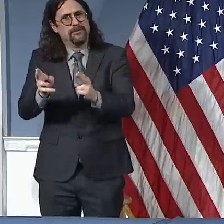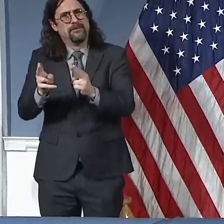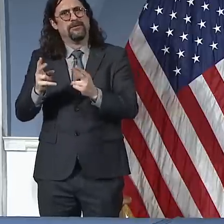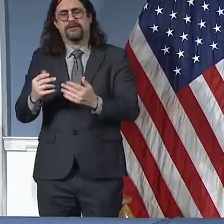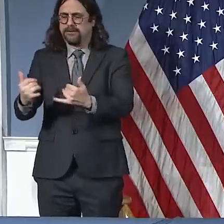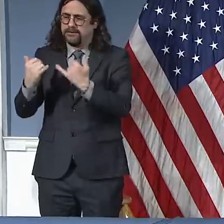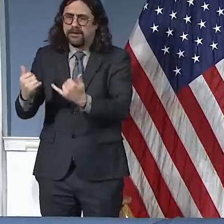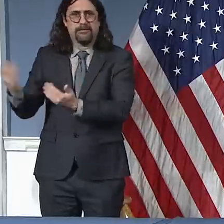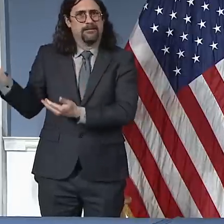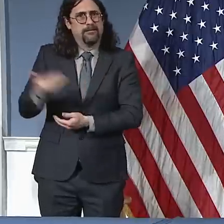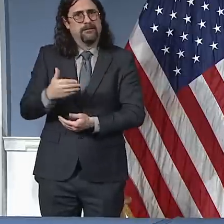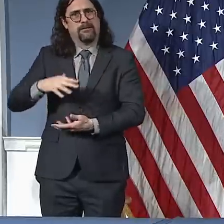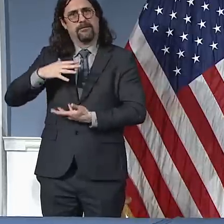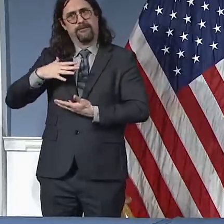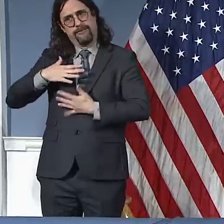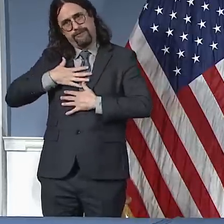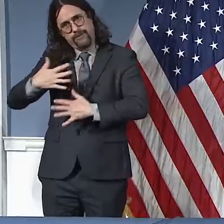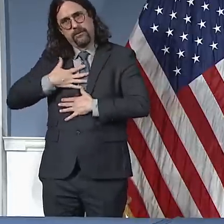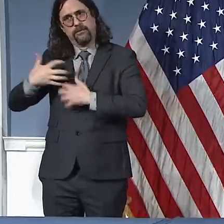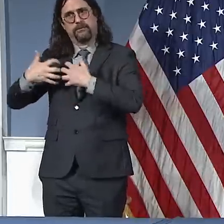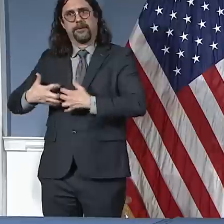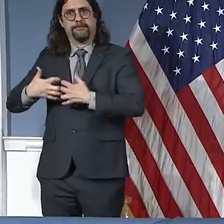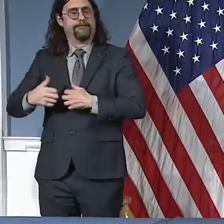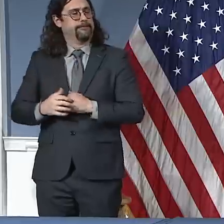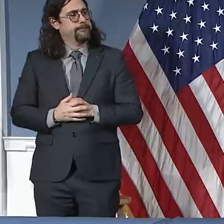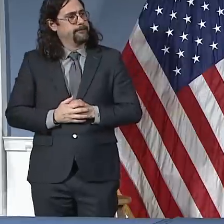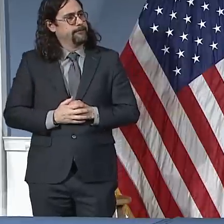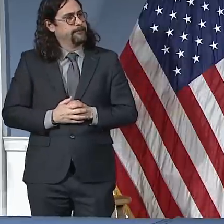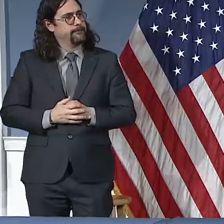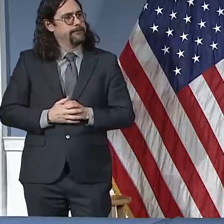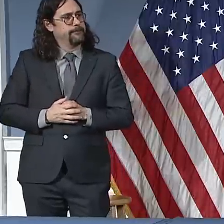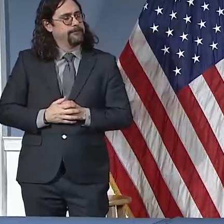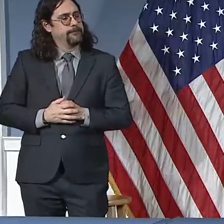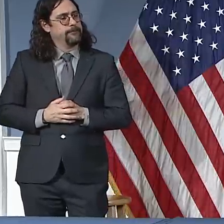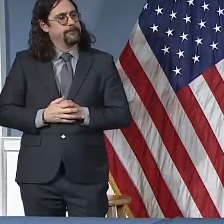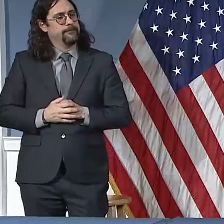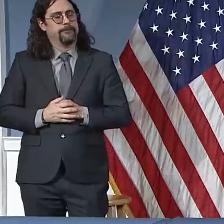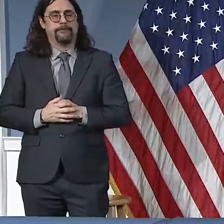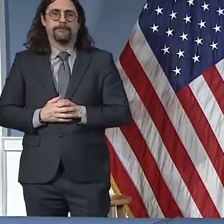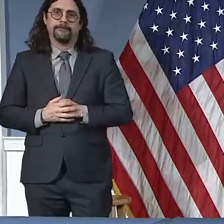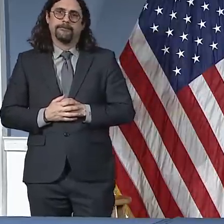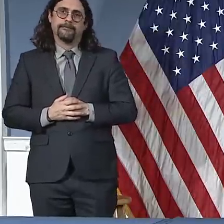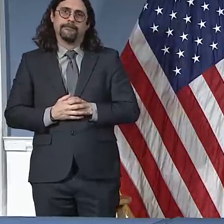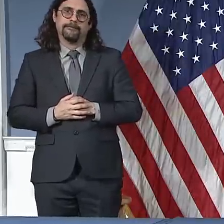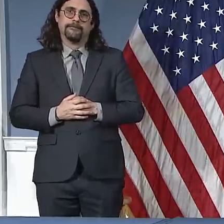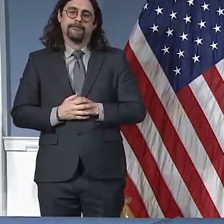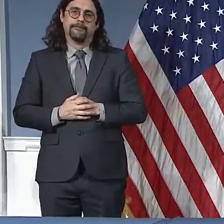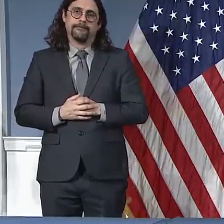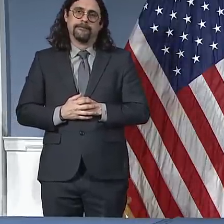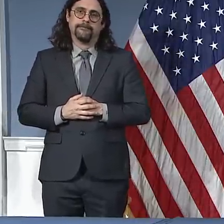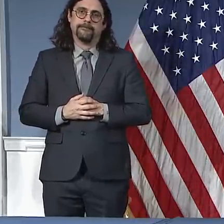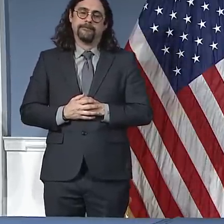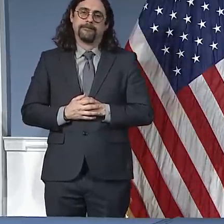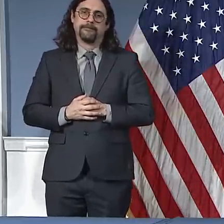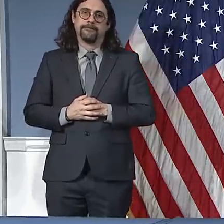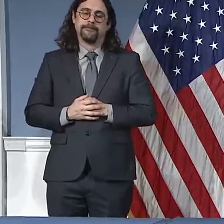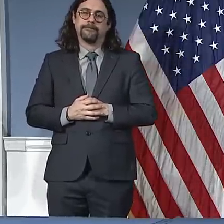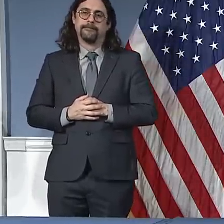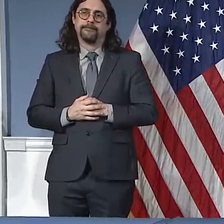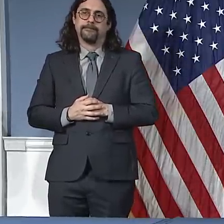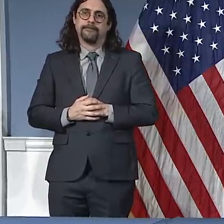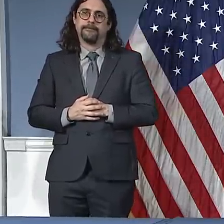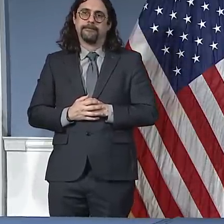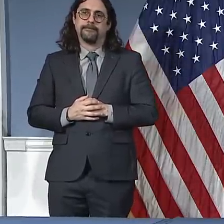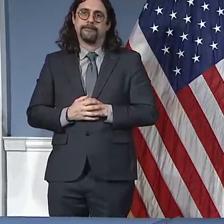Again, I'll always tell you when I think there's progress, and I'll tell you when I think there's setbacks. There is another act of progress today, and we heard it from FEMA, and I'm very